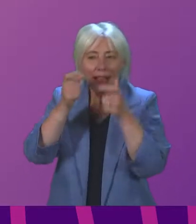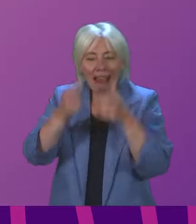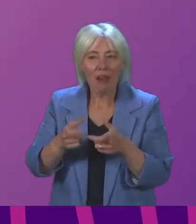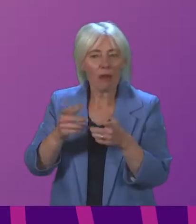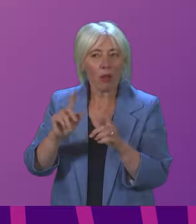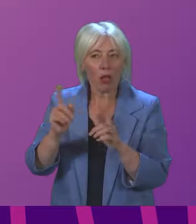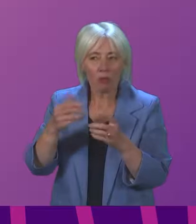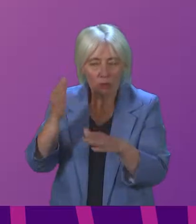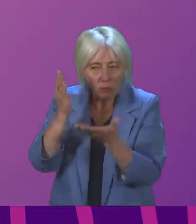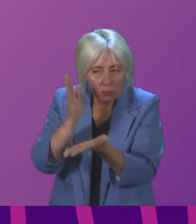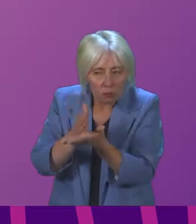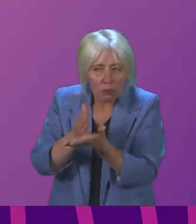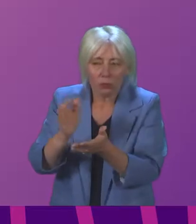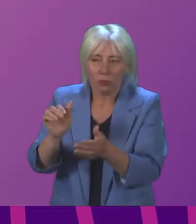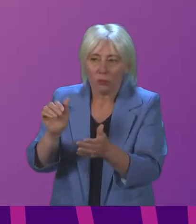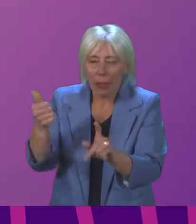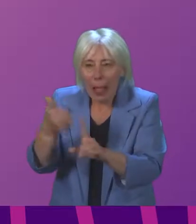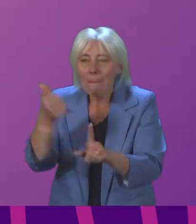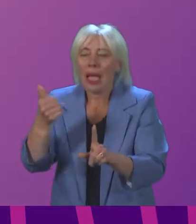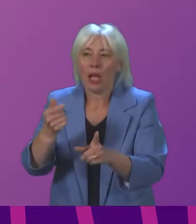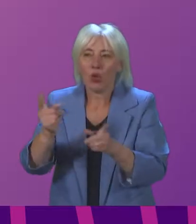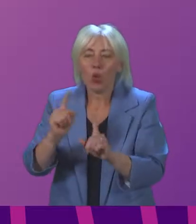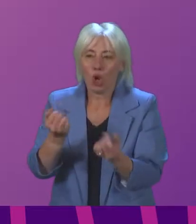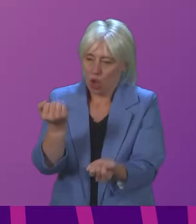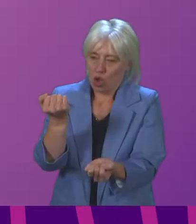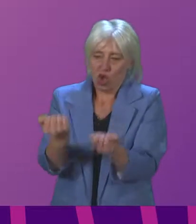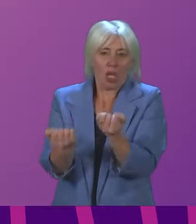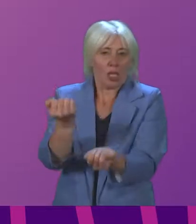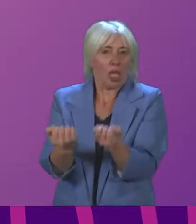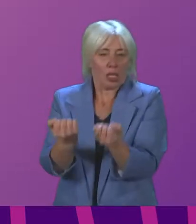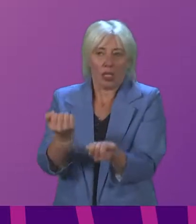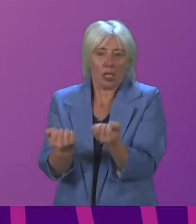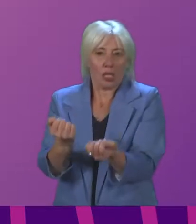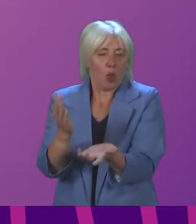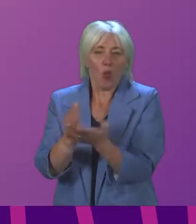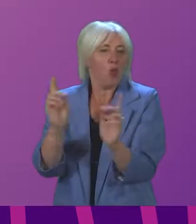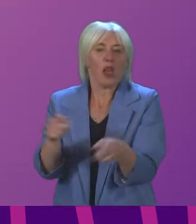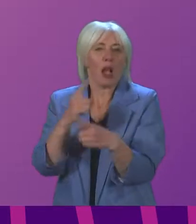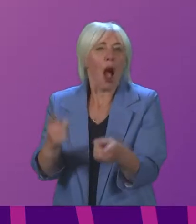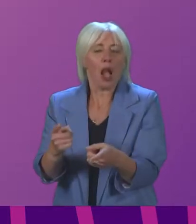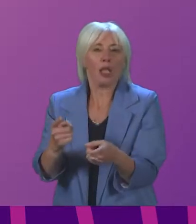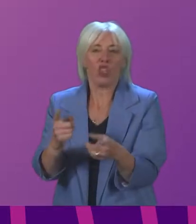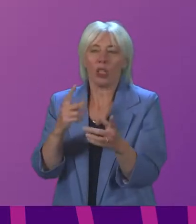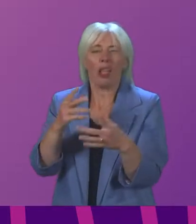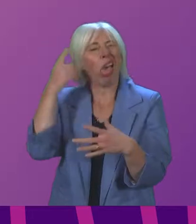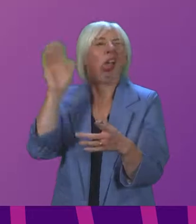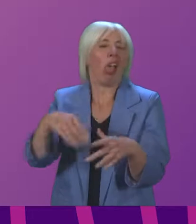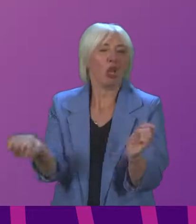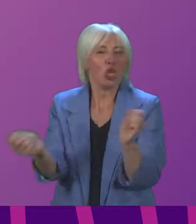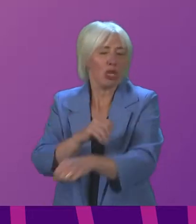the impact on rights considered. The balance of justice must not be undermined by any changes.